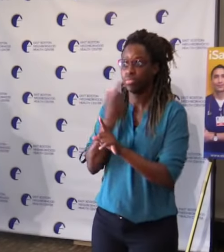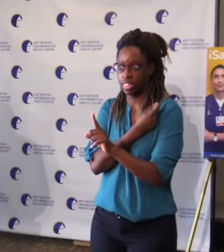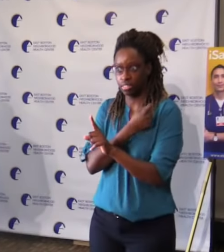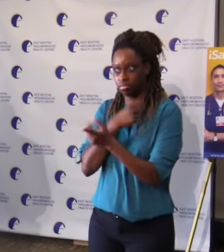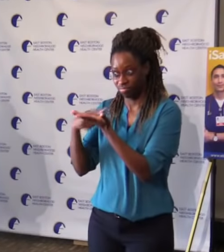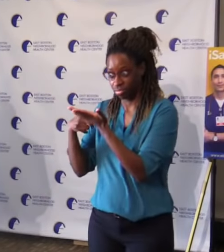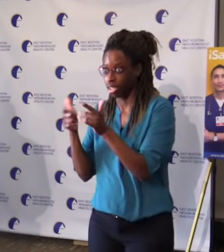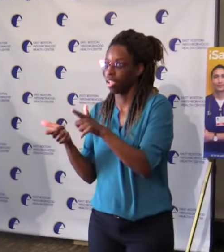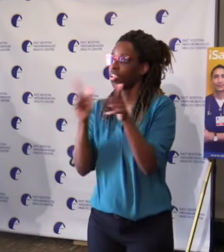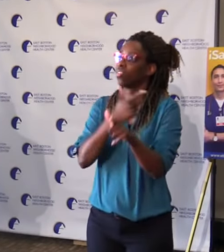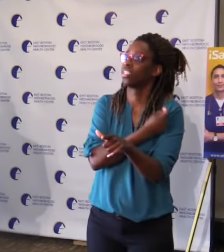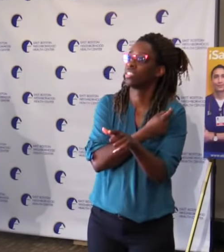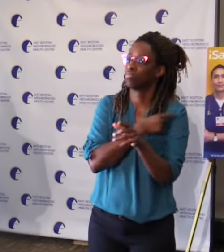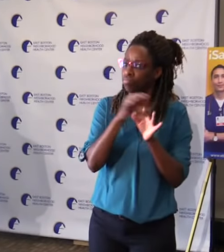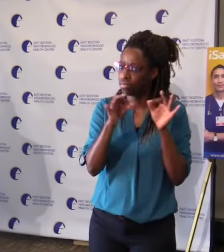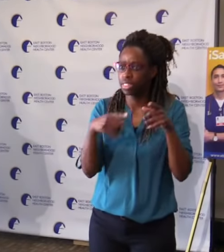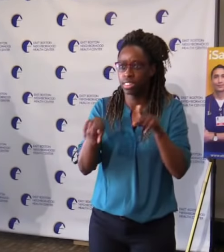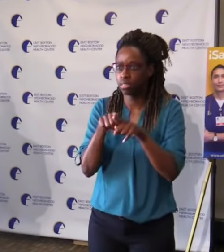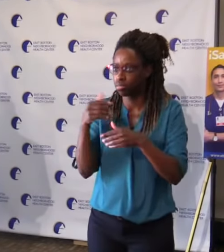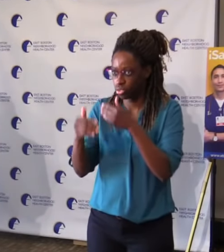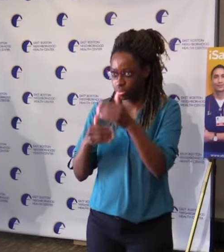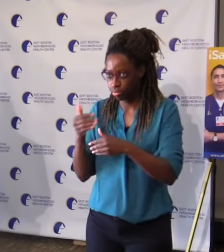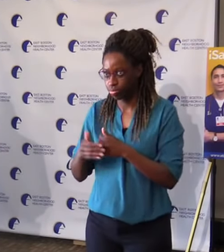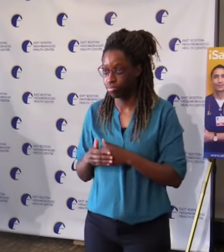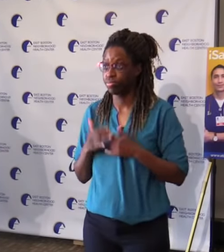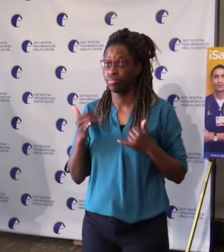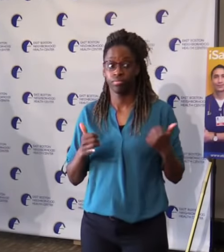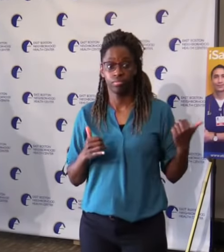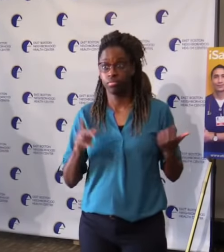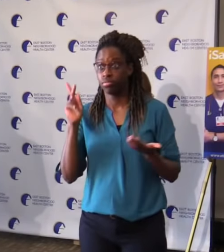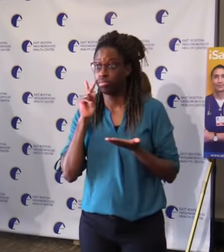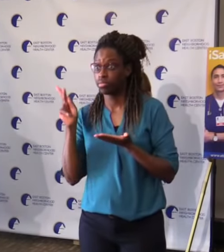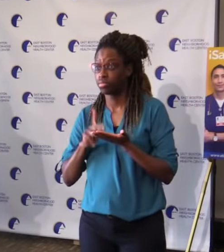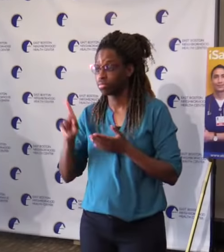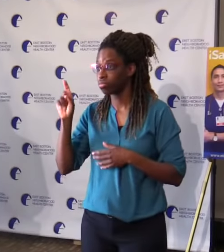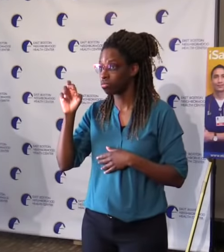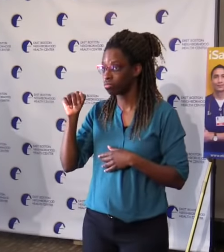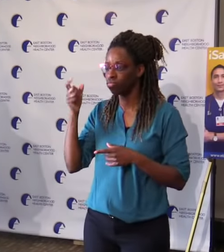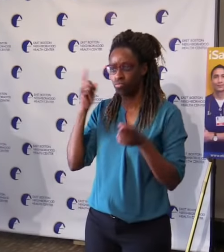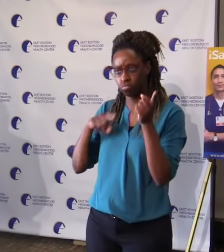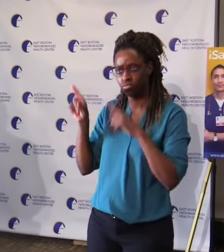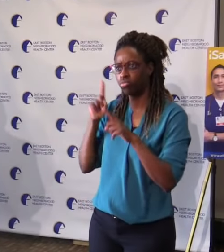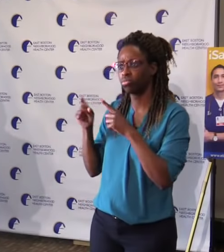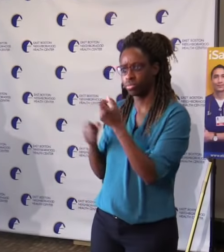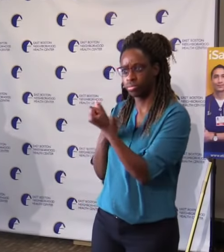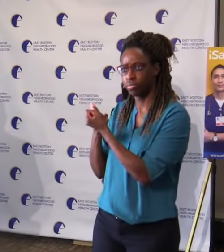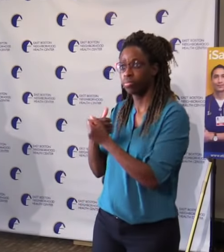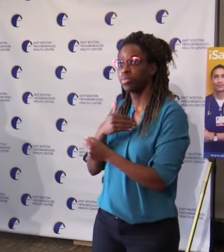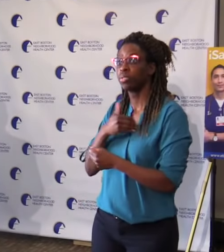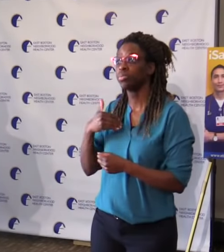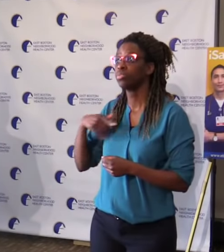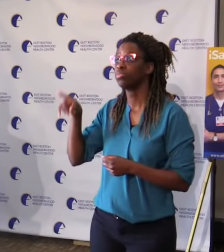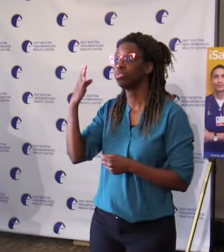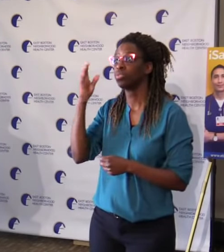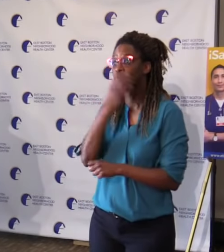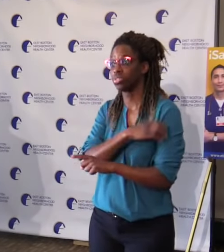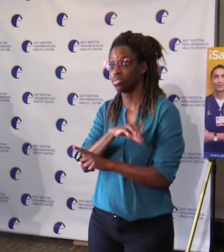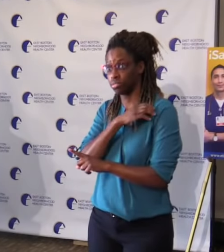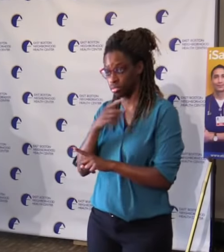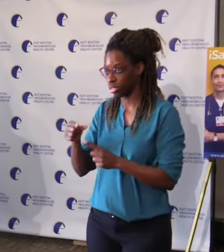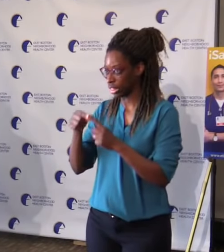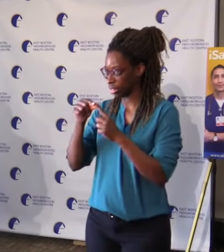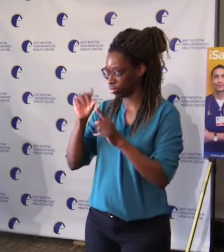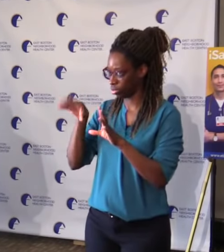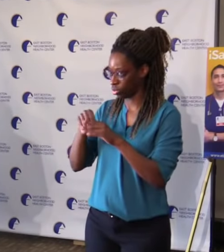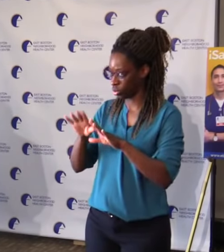have bolstered mental health care and support for our members, especially for children. And with our foundation, we've provided more than $11